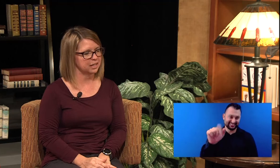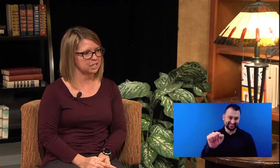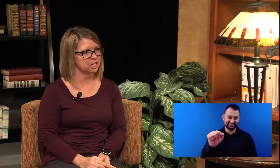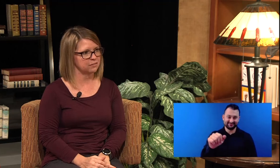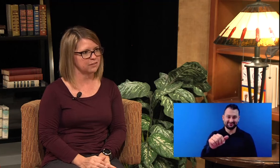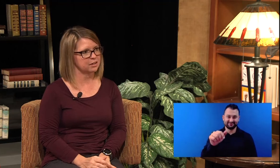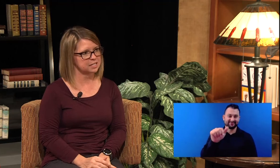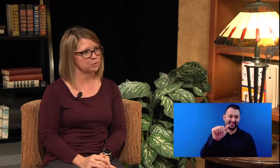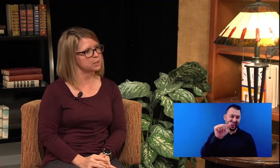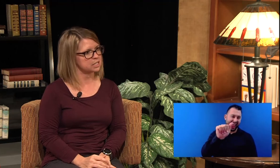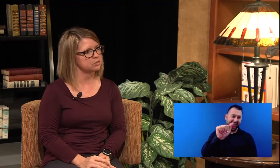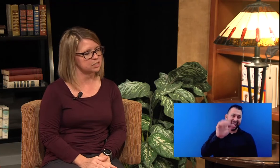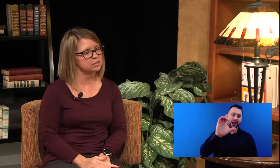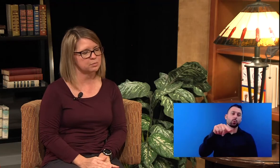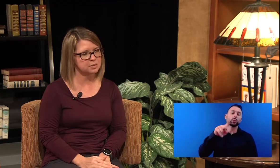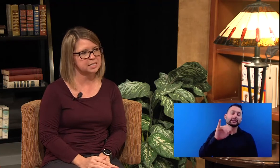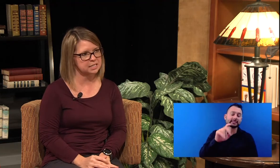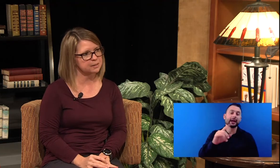HIV virus and what it's doing to the immune system.